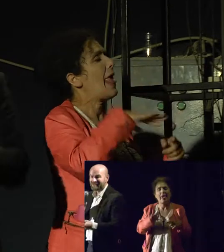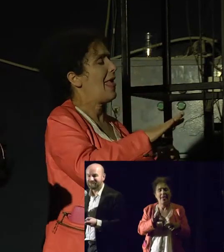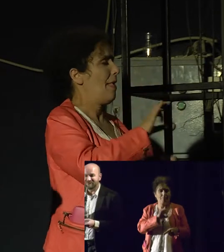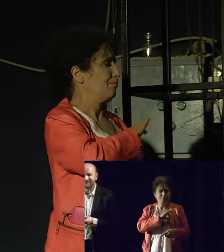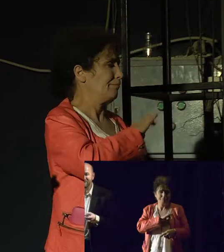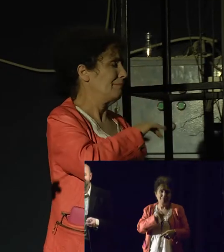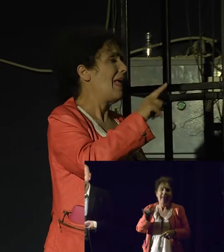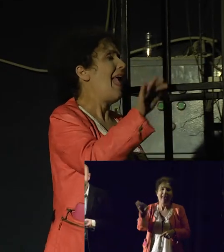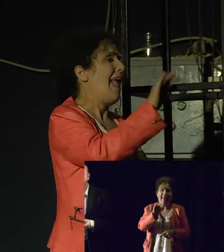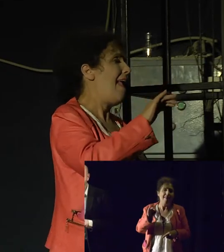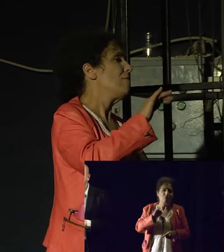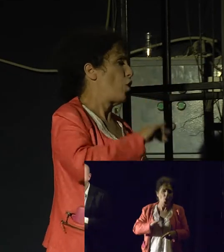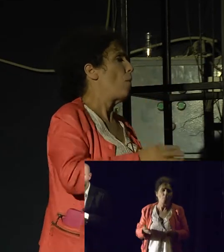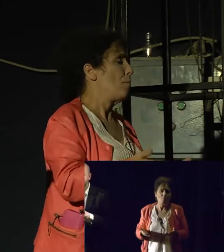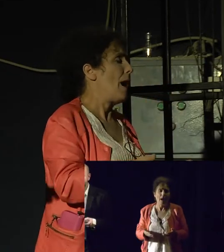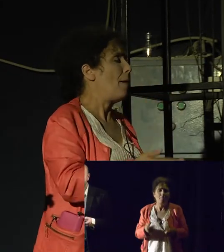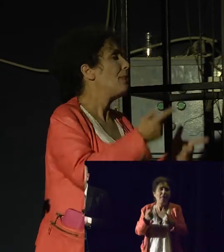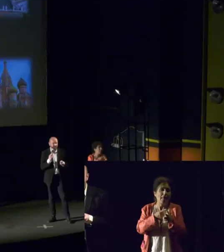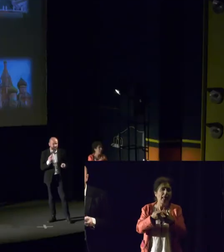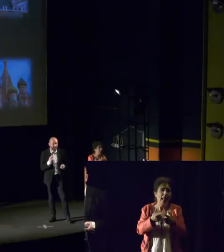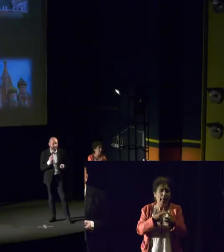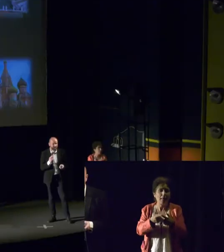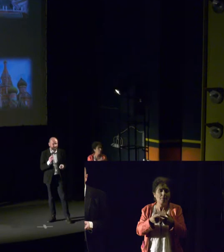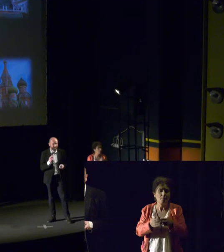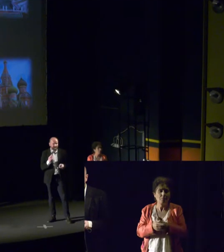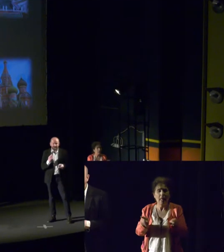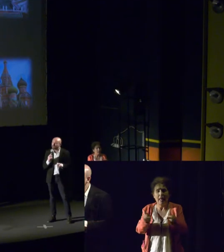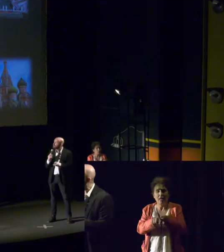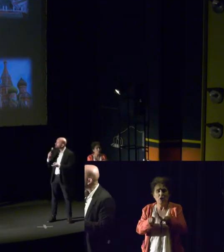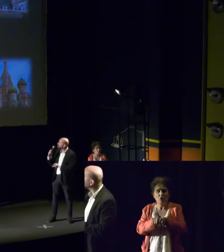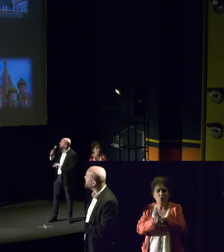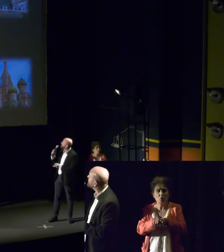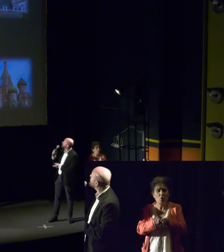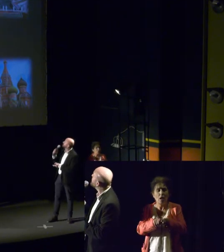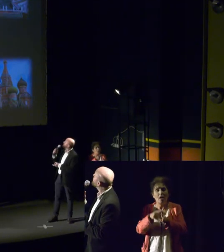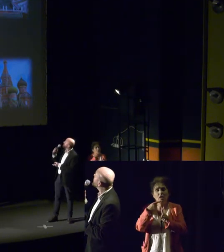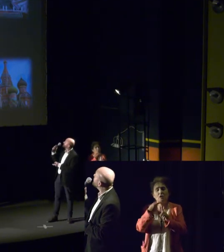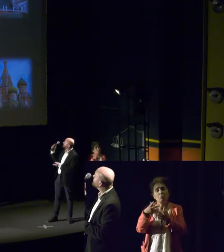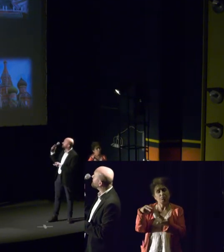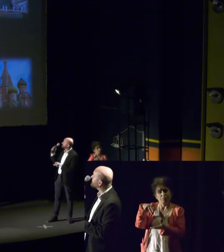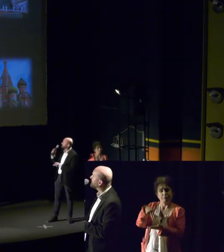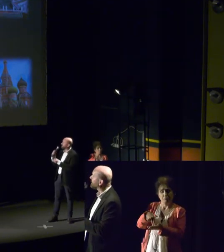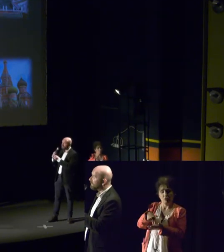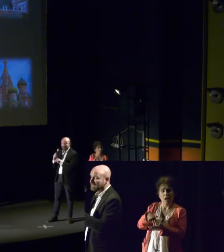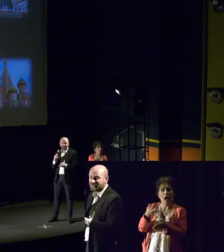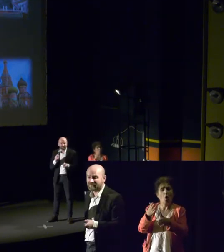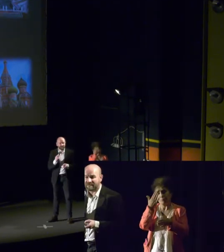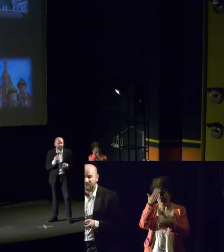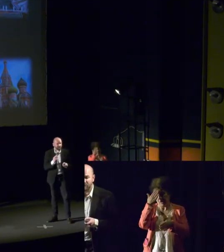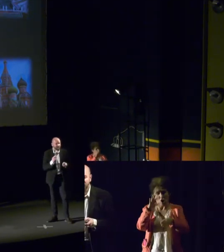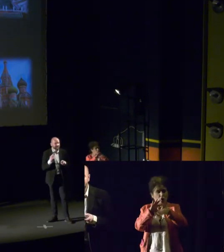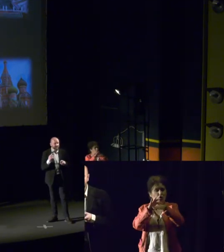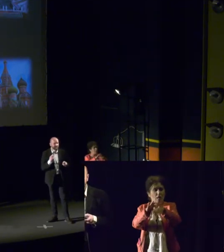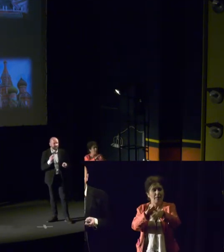Russia positions itself as the champion of a Christian Europe. And then in between this, you have the Vatican and the United